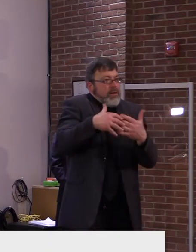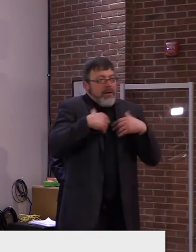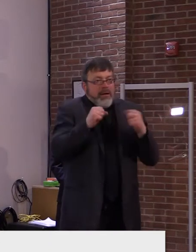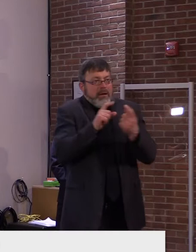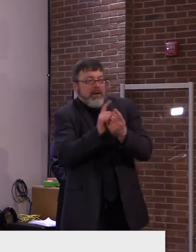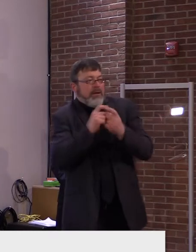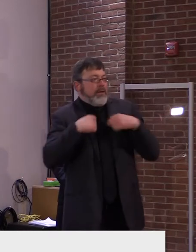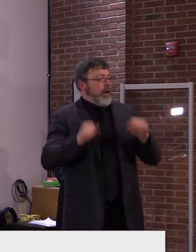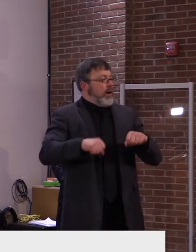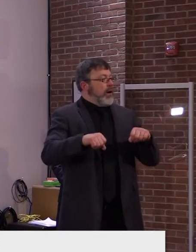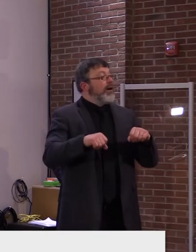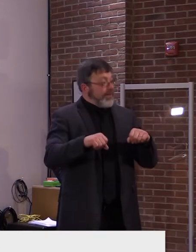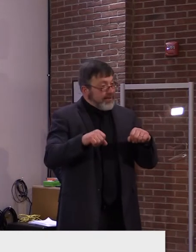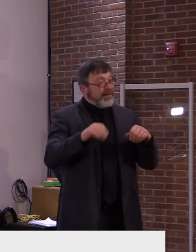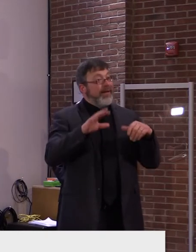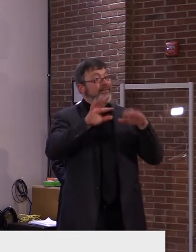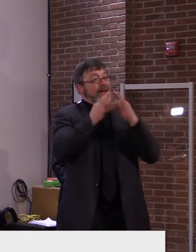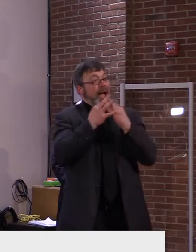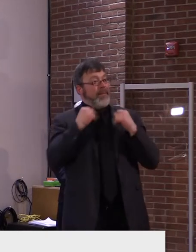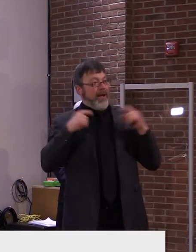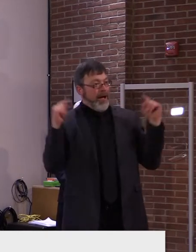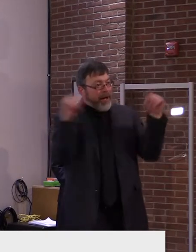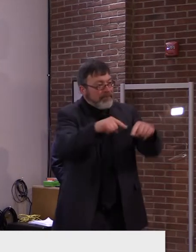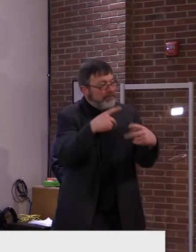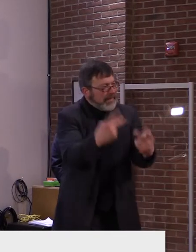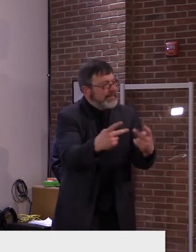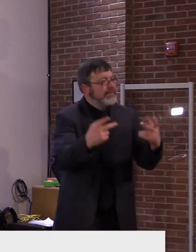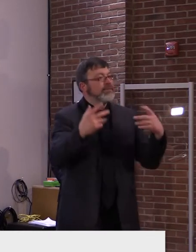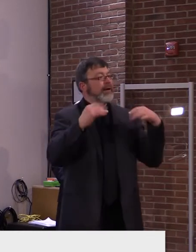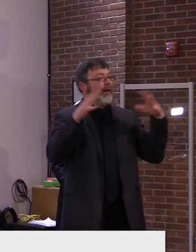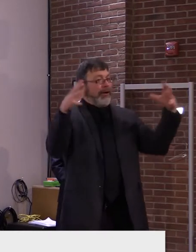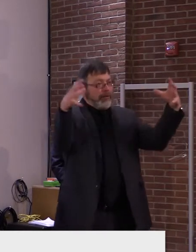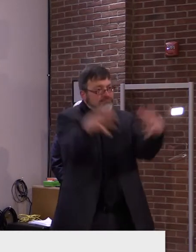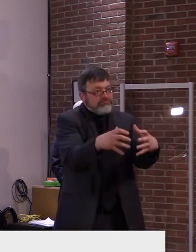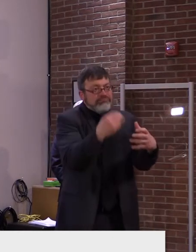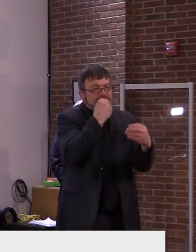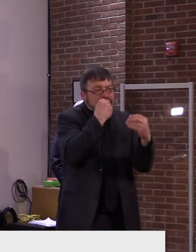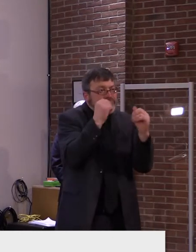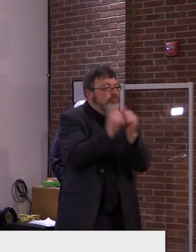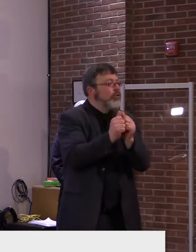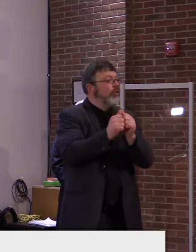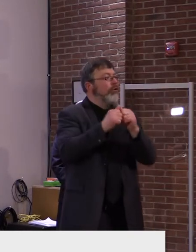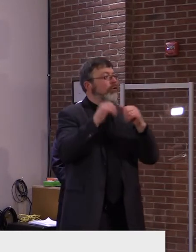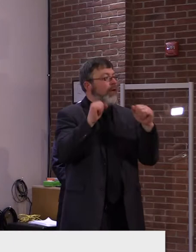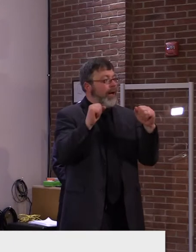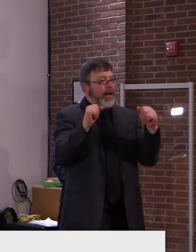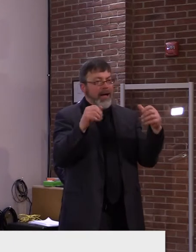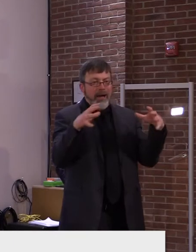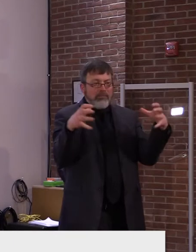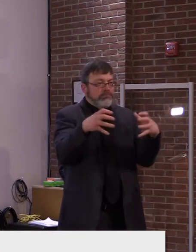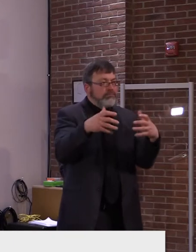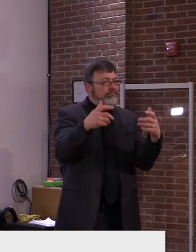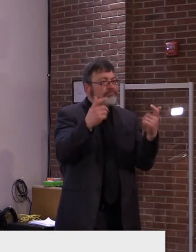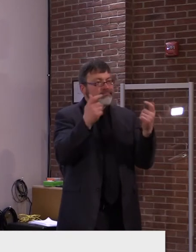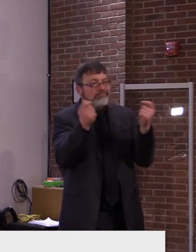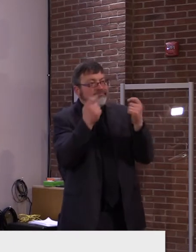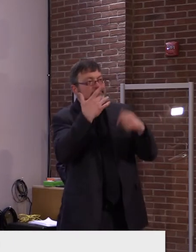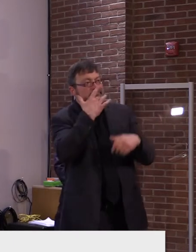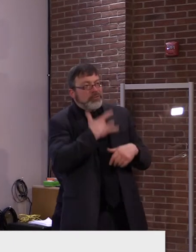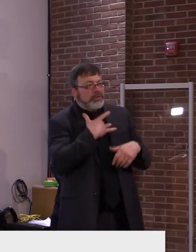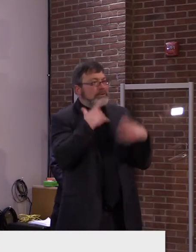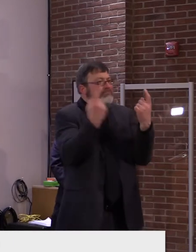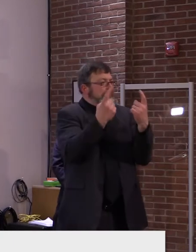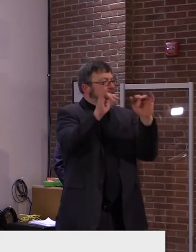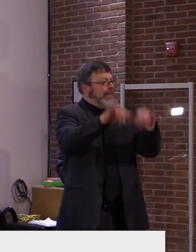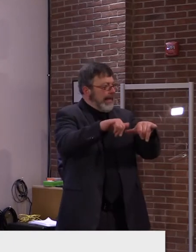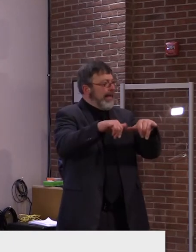with families, eating meals together, participating in group activities, we believe facilities can set a path forward and